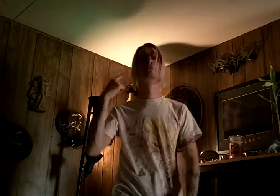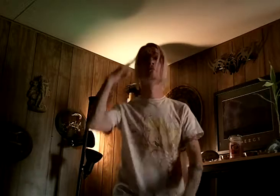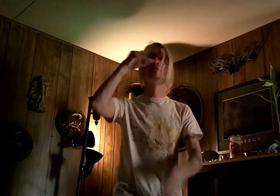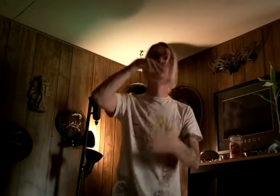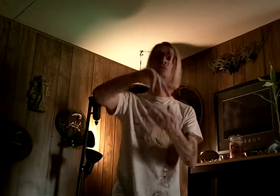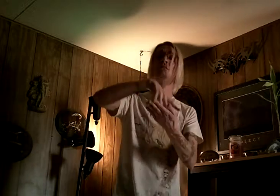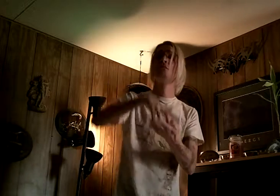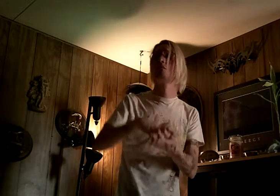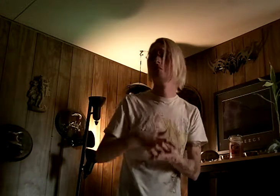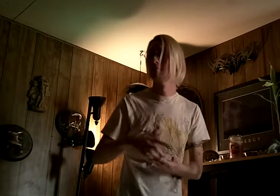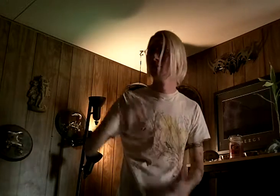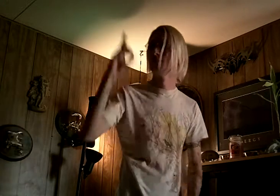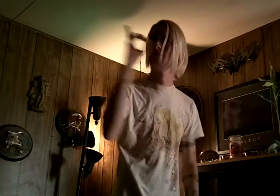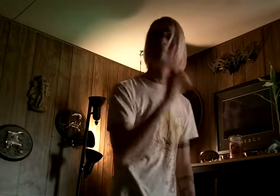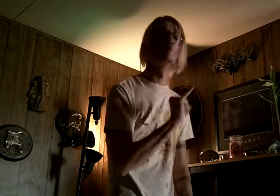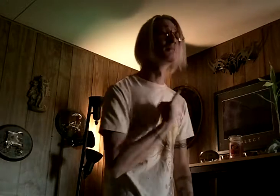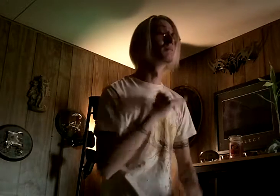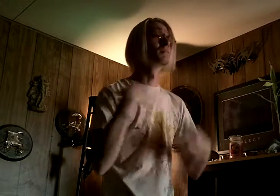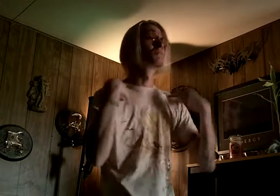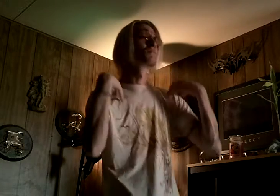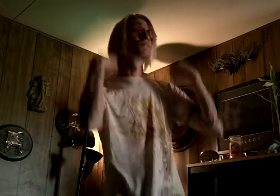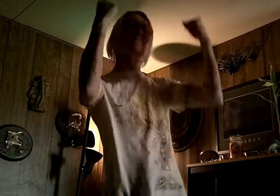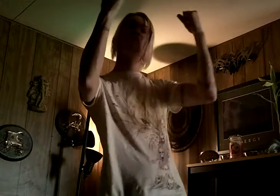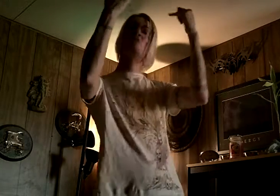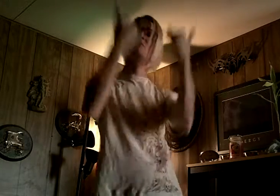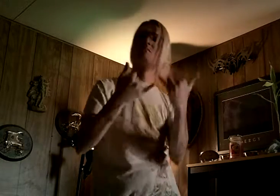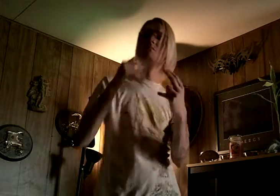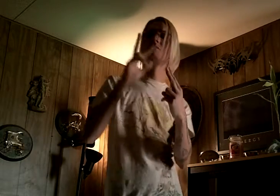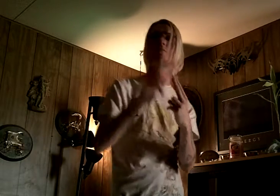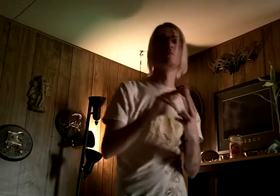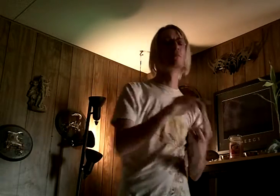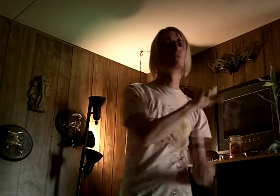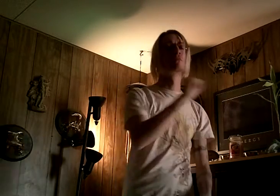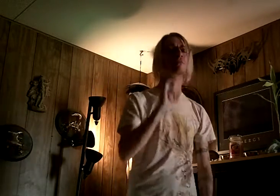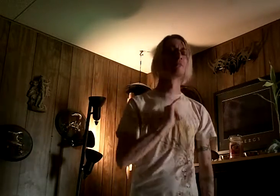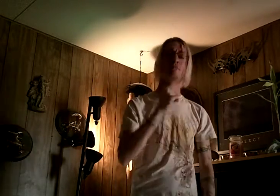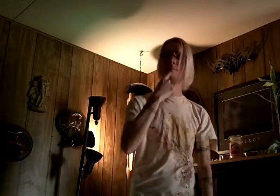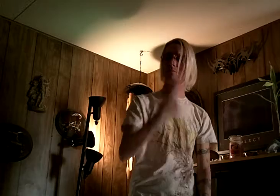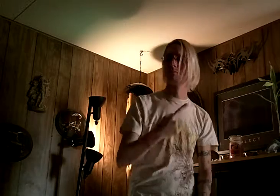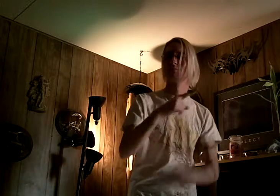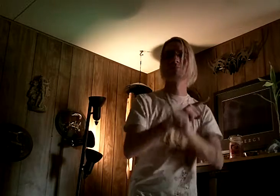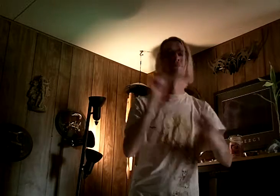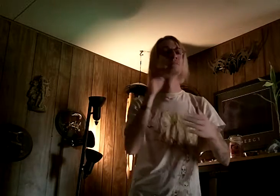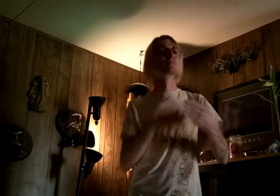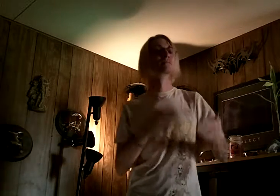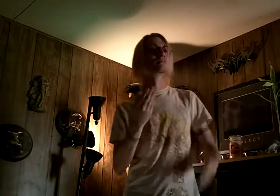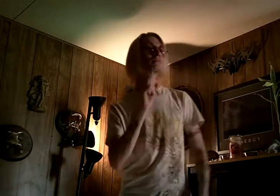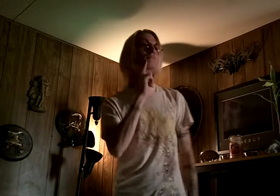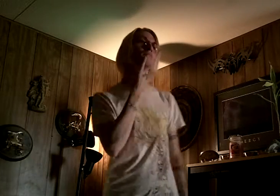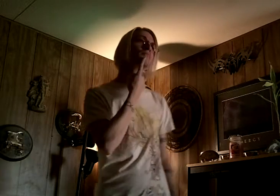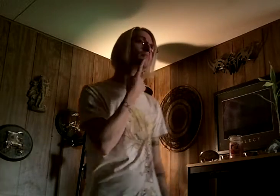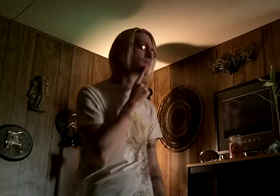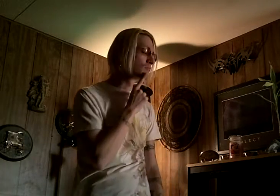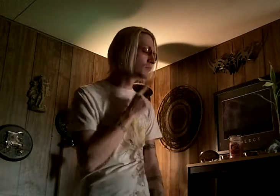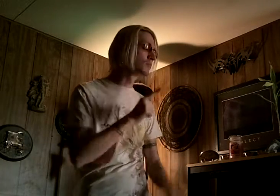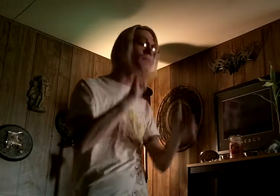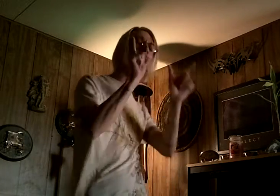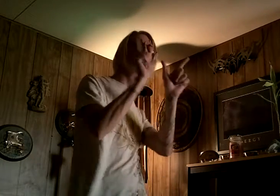for? Weaker days, I'm stronger, no, also I say But something's missing Whatever